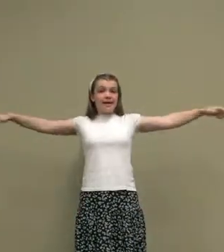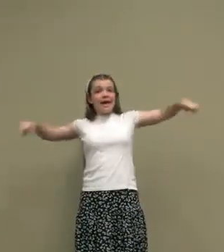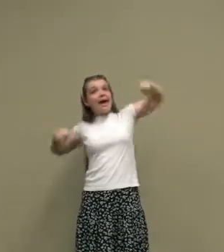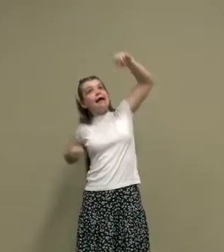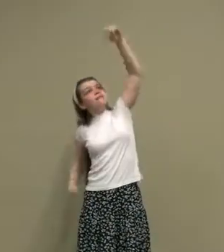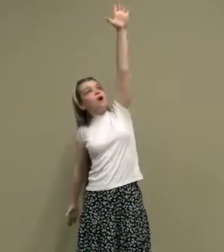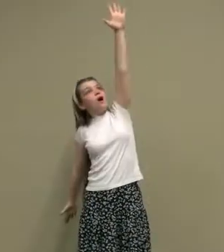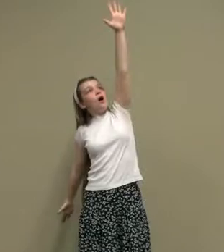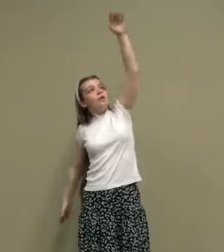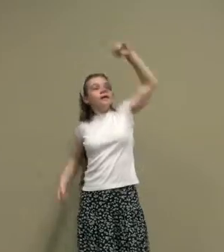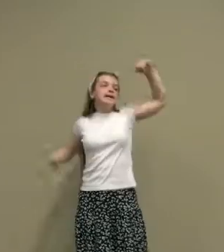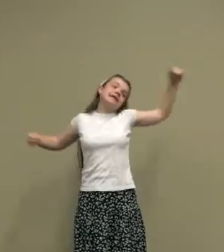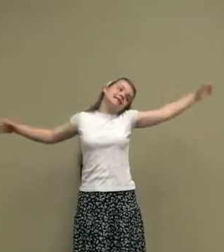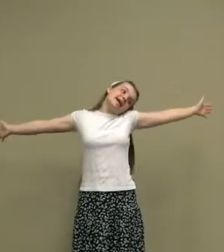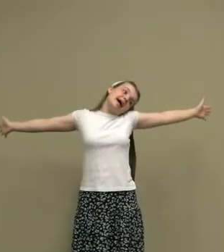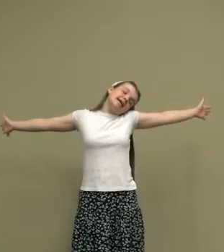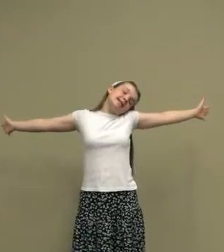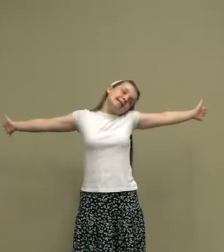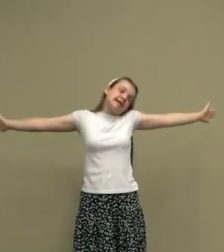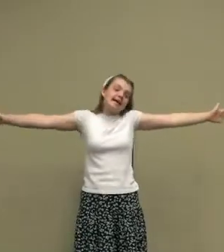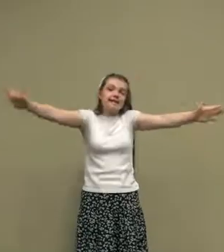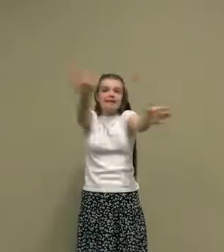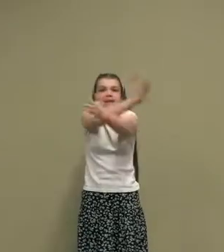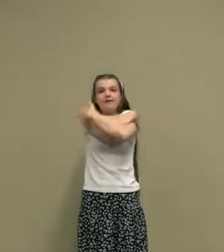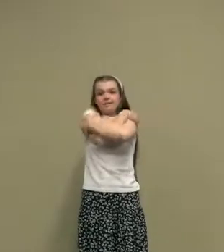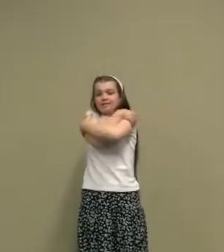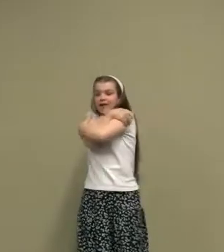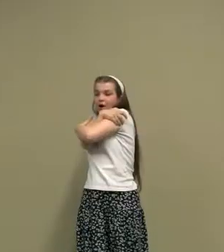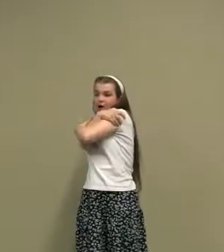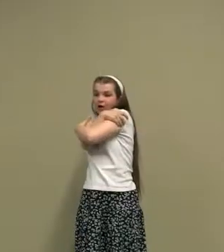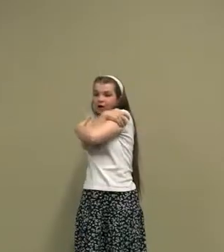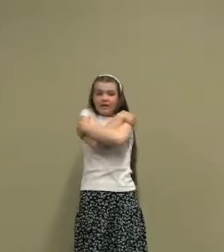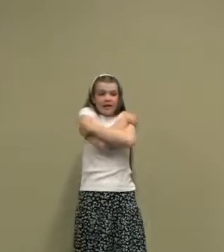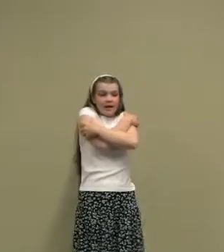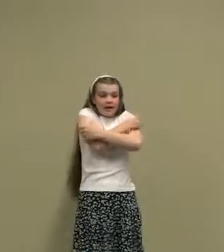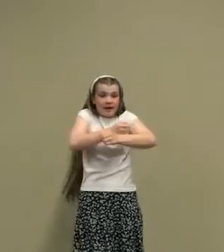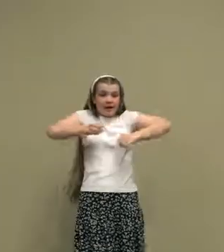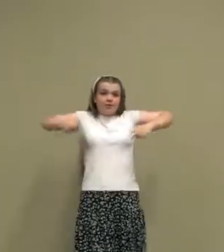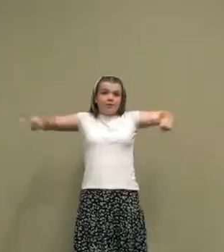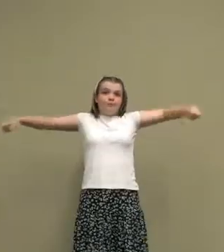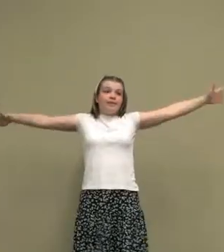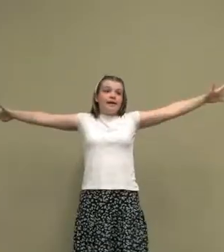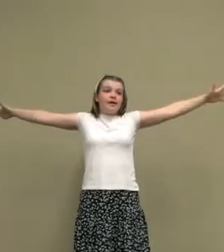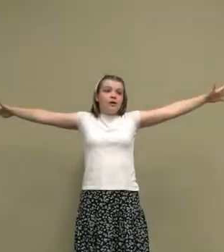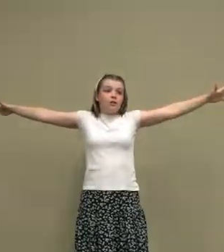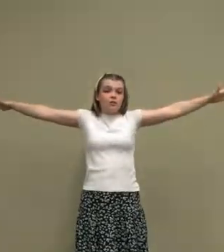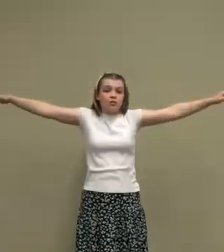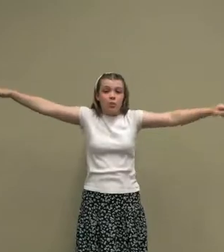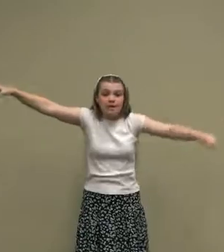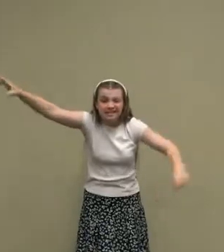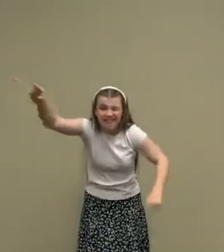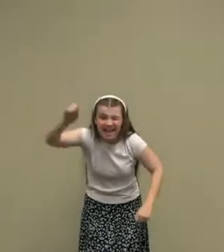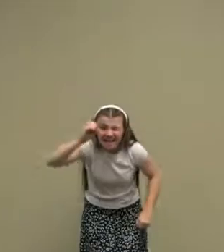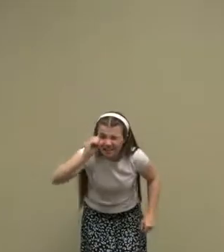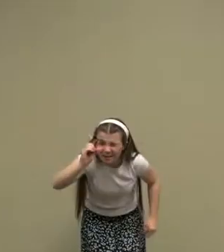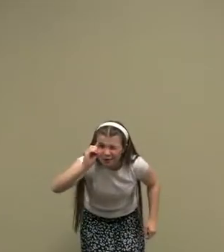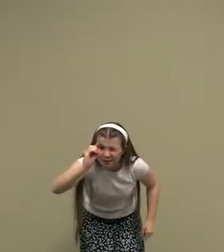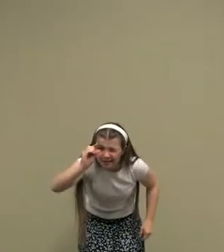and tall, he died to say he loved us all. A God so big was once like little me.